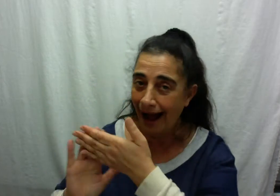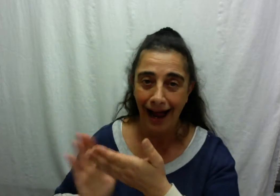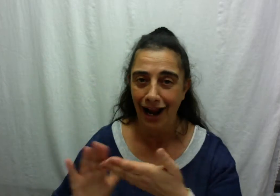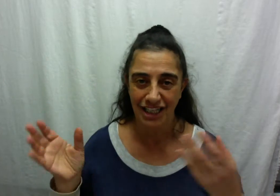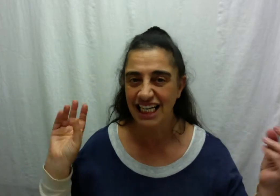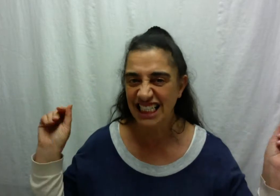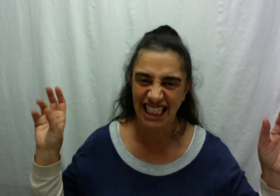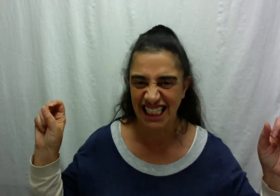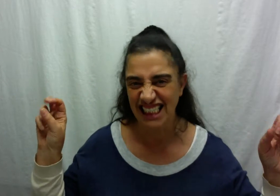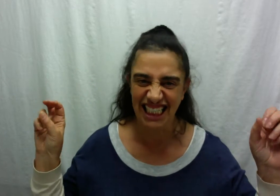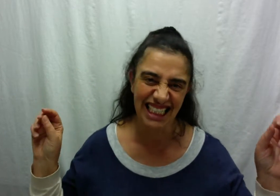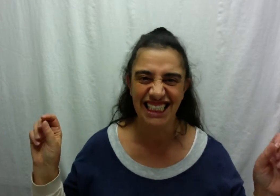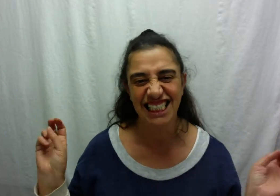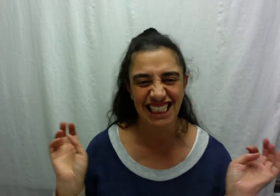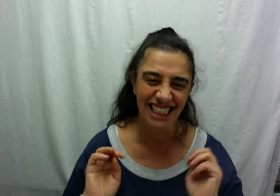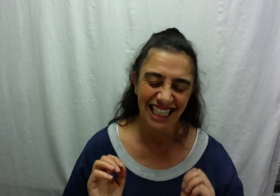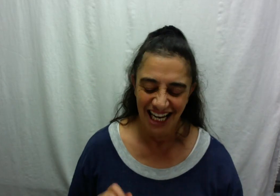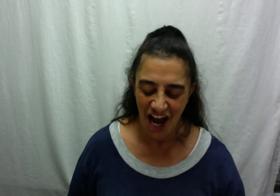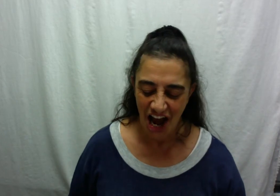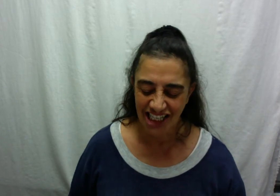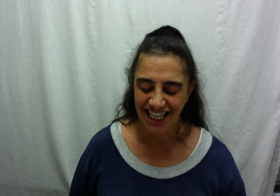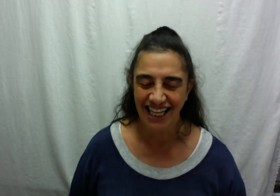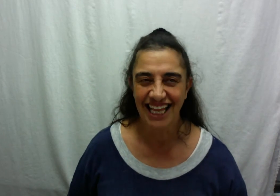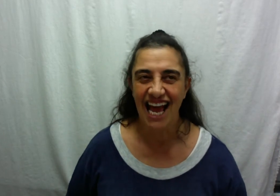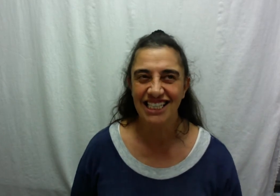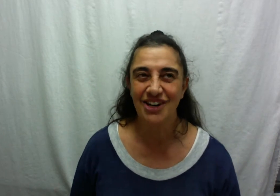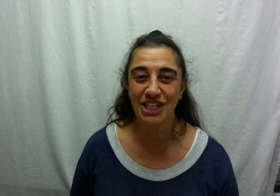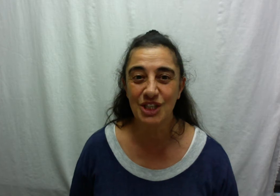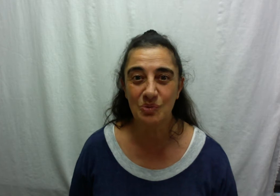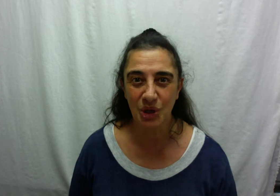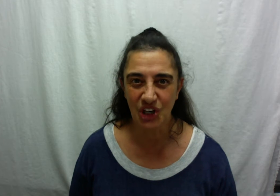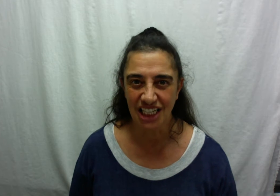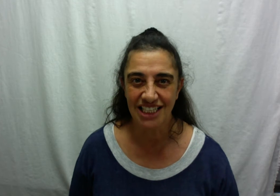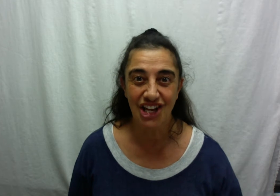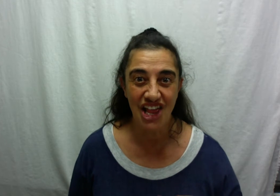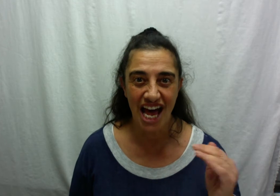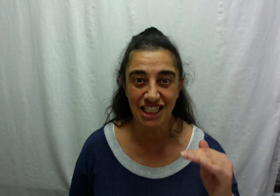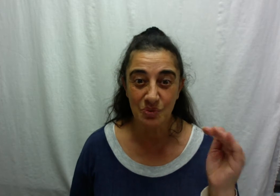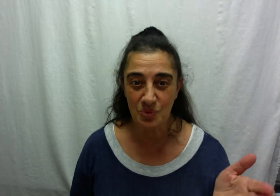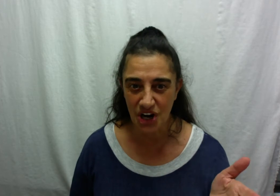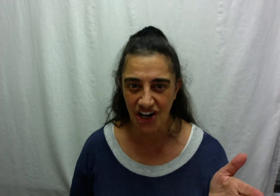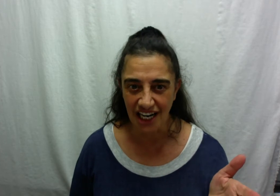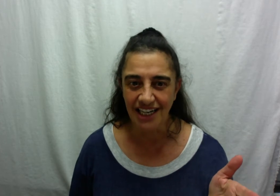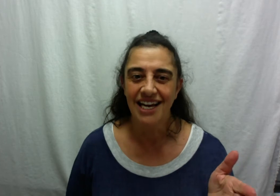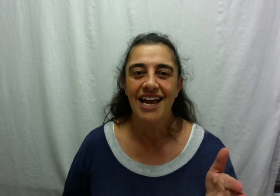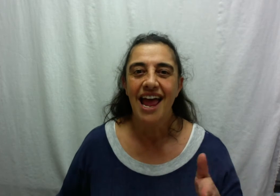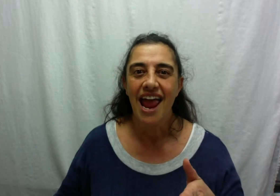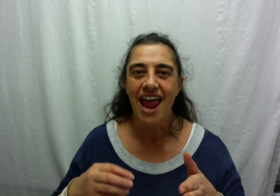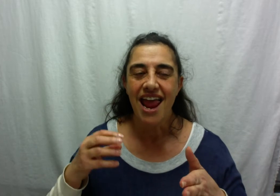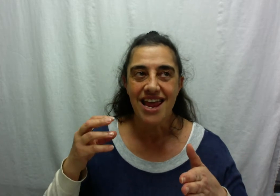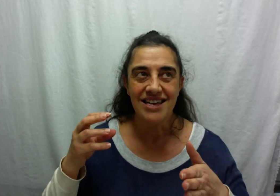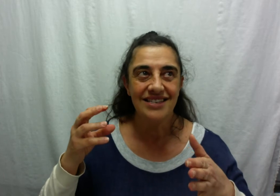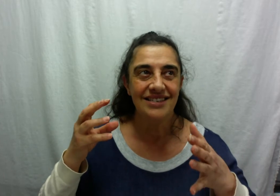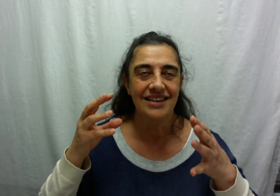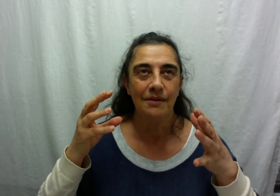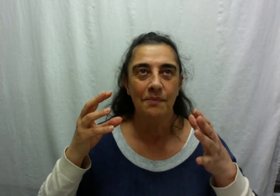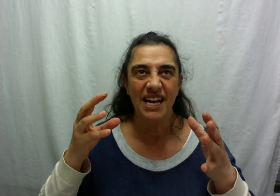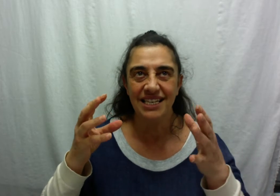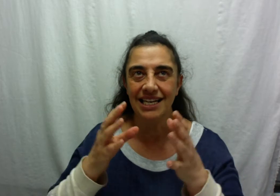ting ting ting ting ting ting ting it's like that so it's spirit so that spirit is basically